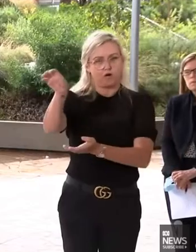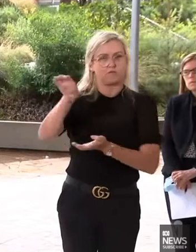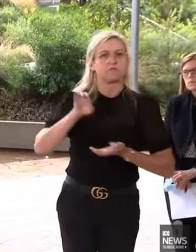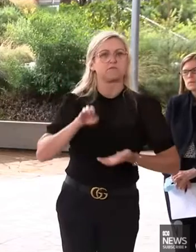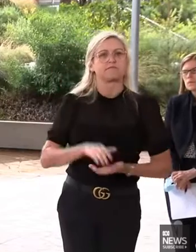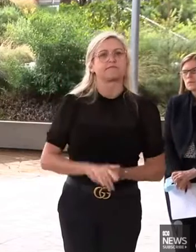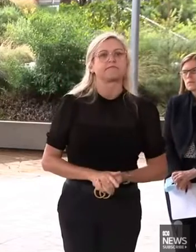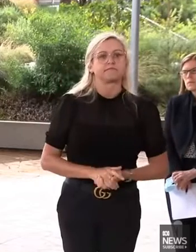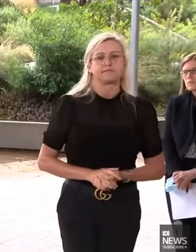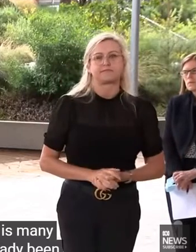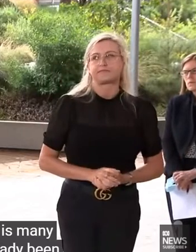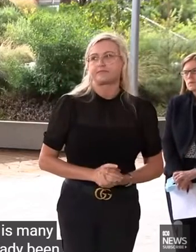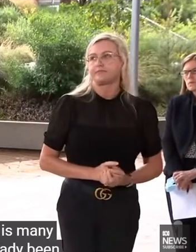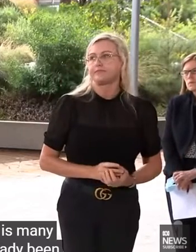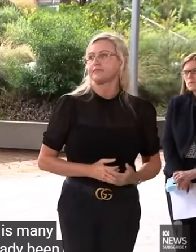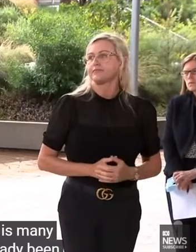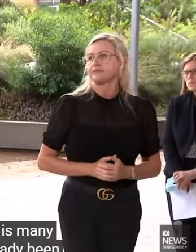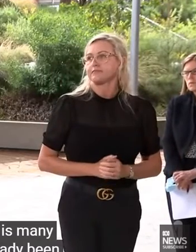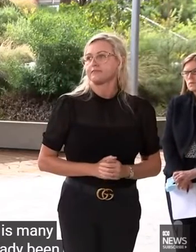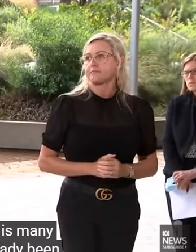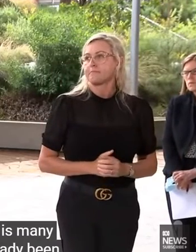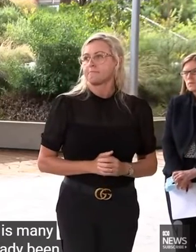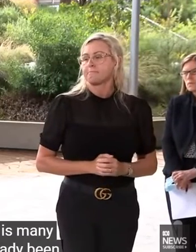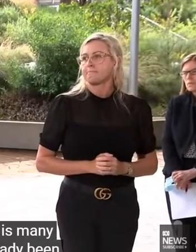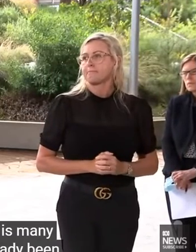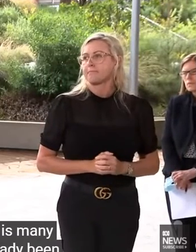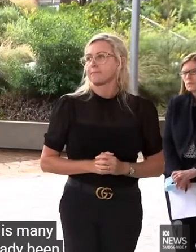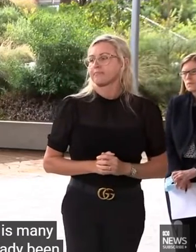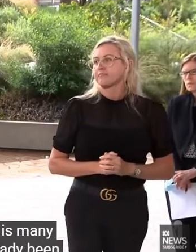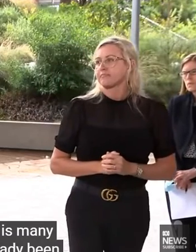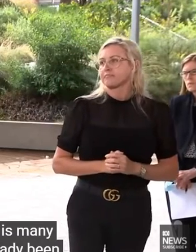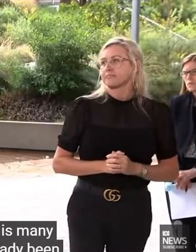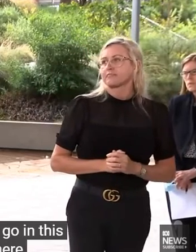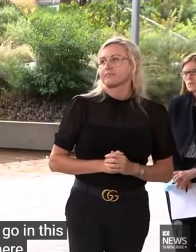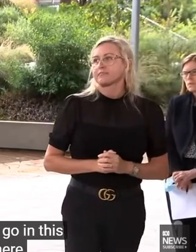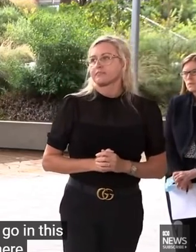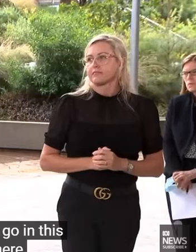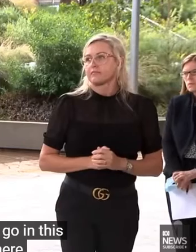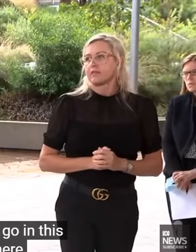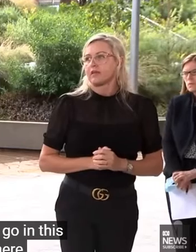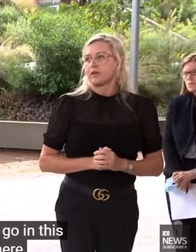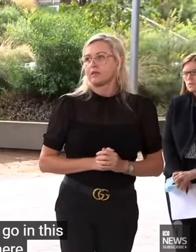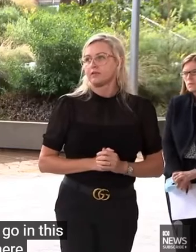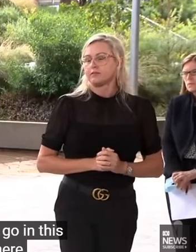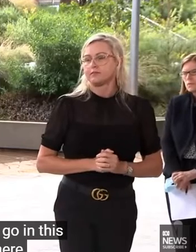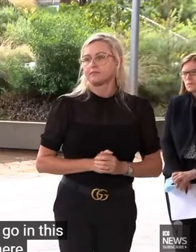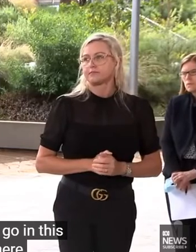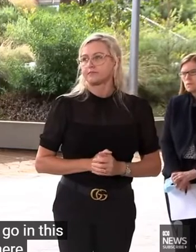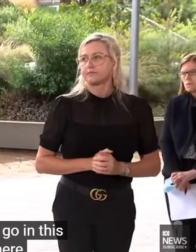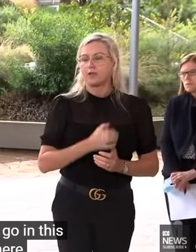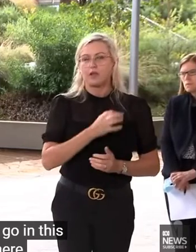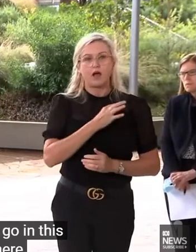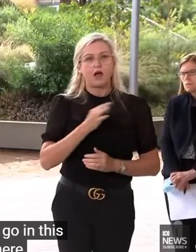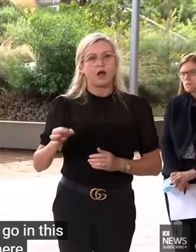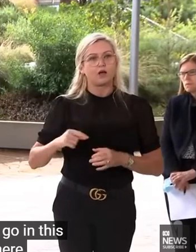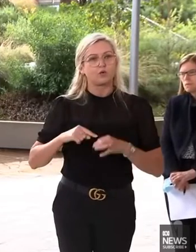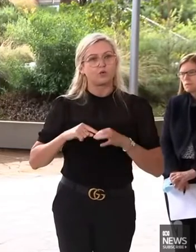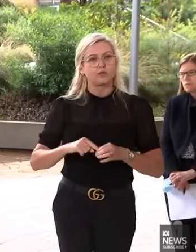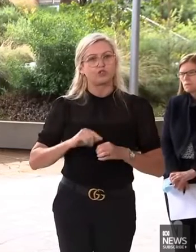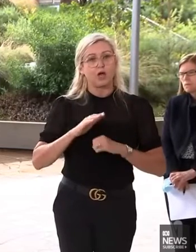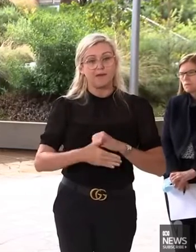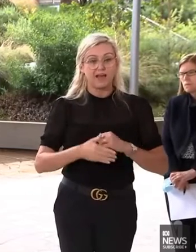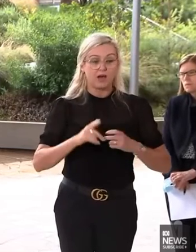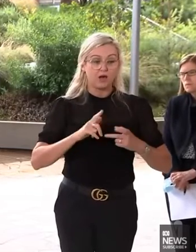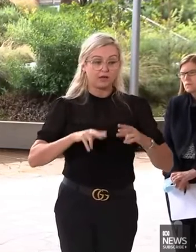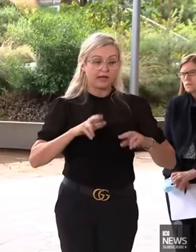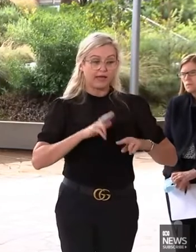Premier, can I get what we just said there? Sorry, what the Minister just said, Premier. Is there any consideration to looking at a surging plan where you call on the